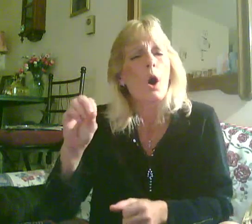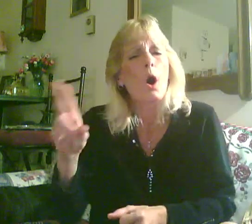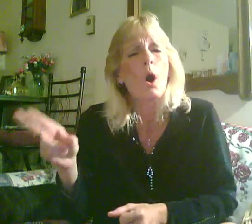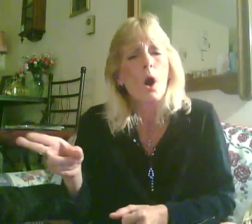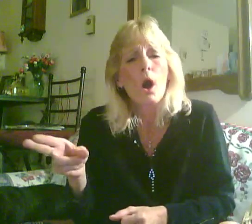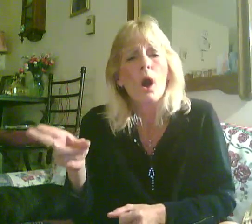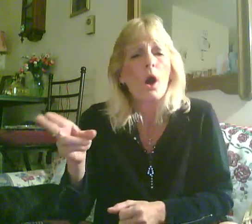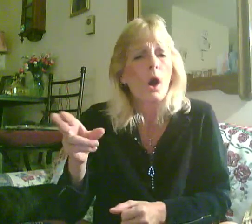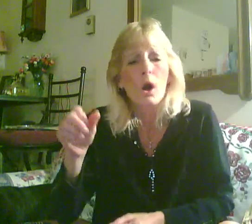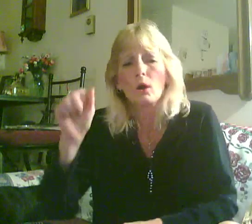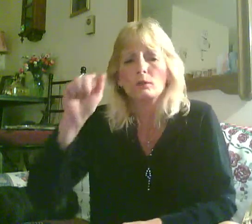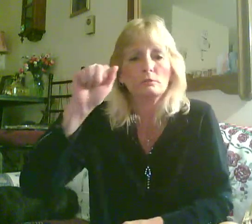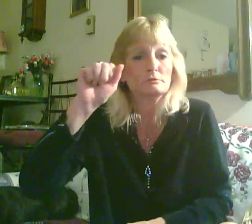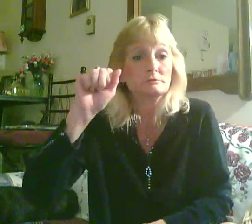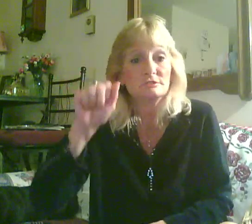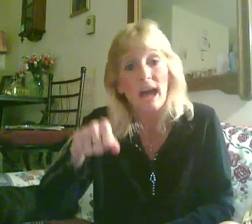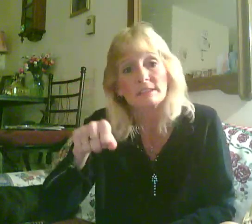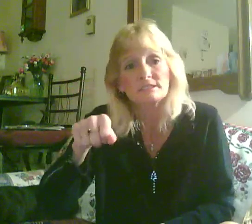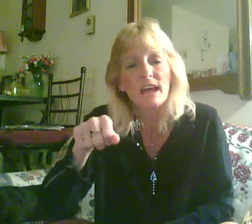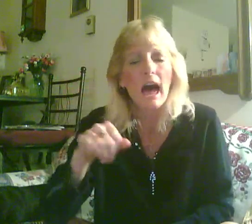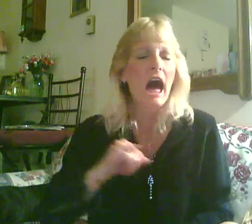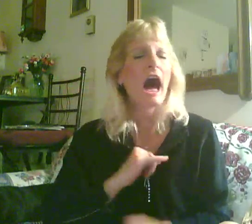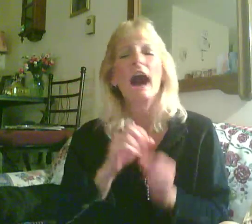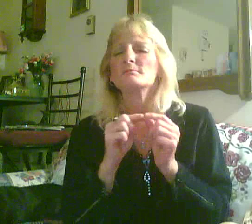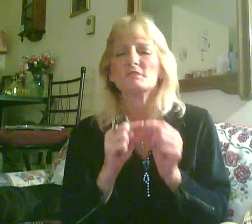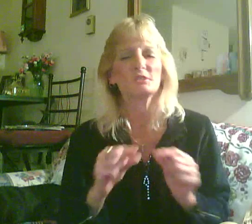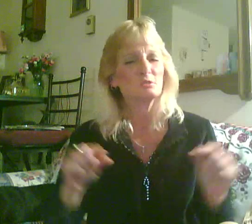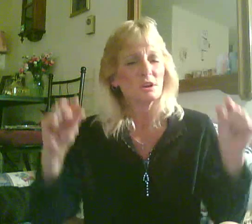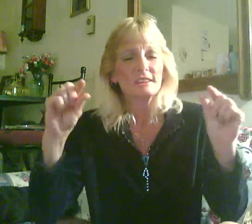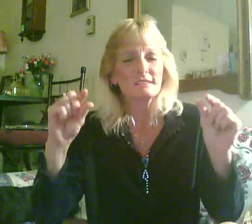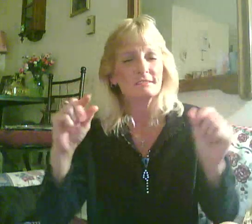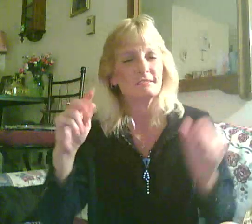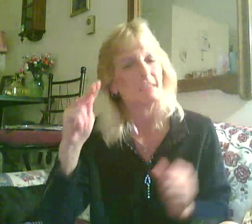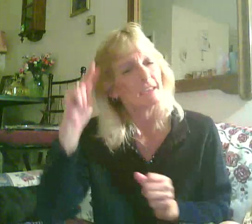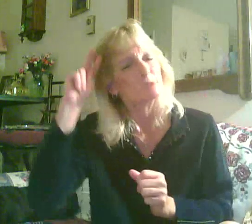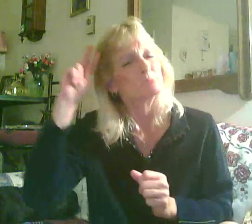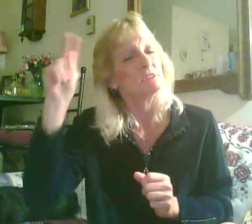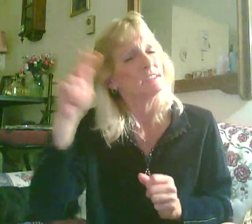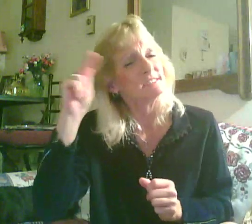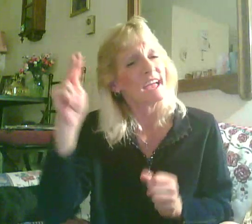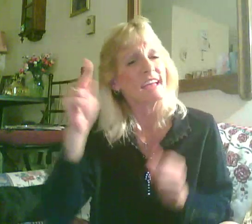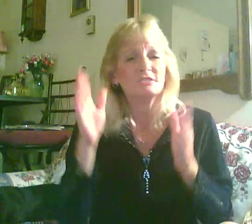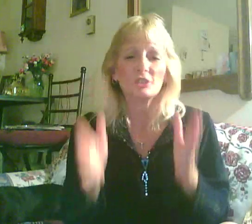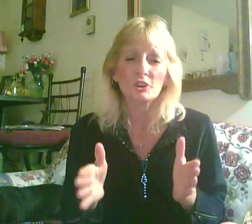yes, I'm the great pretender,